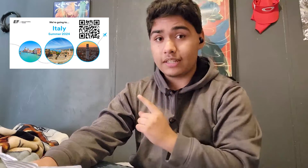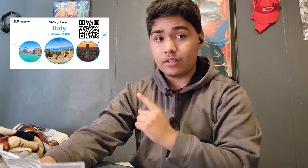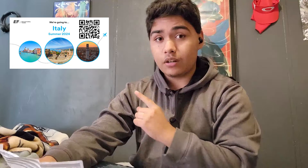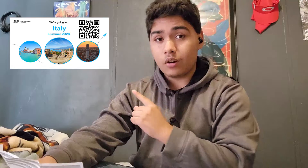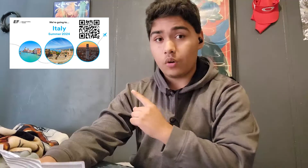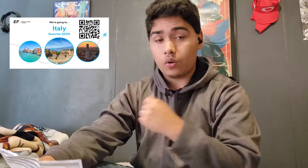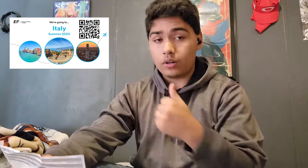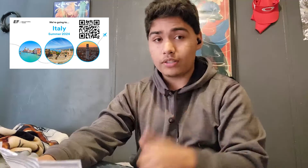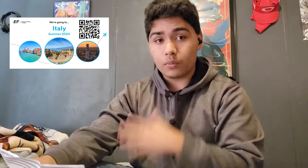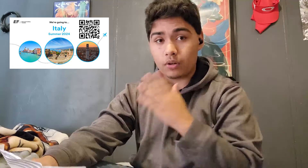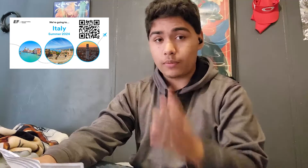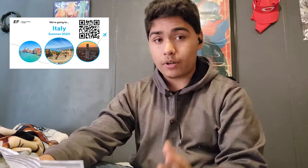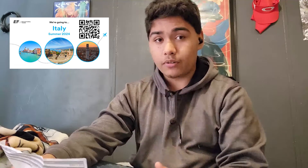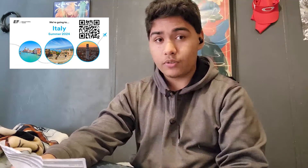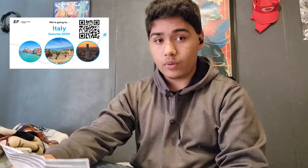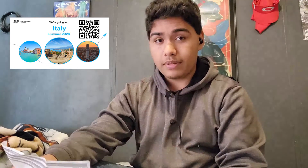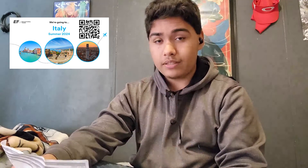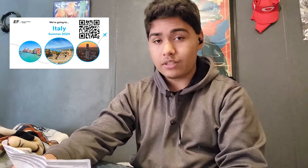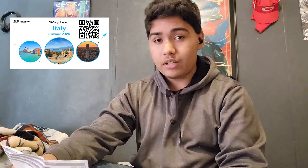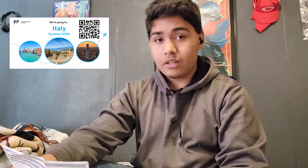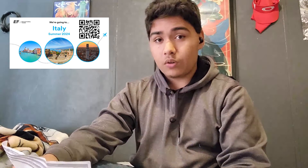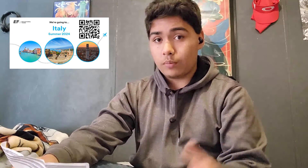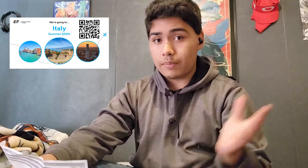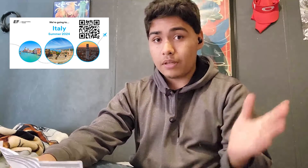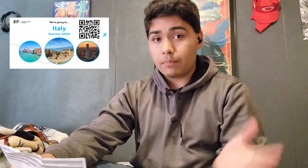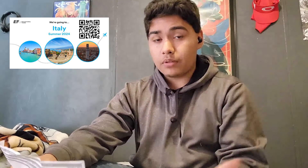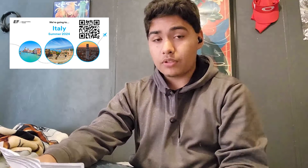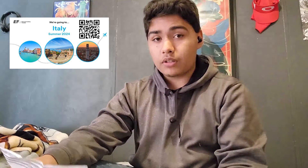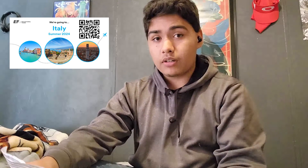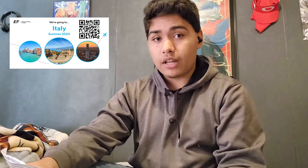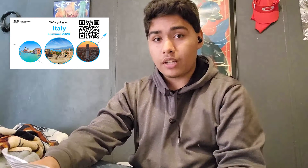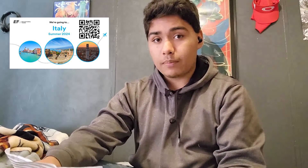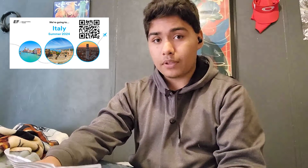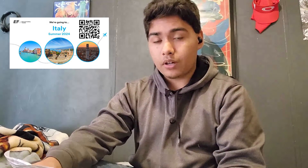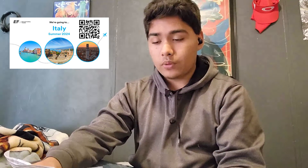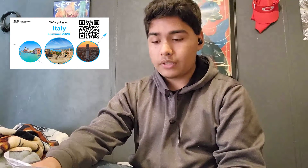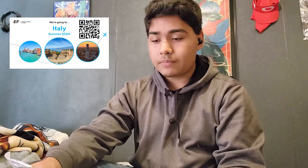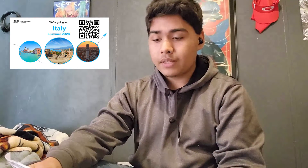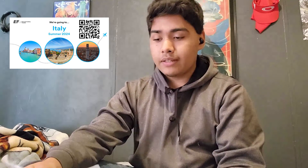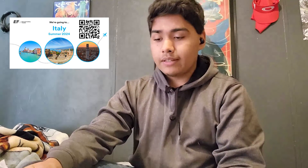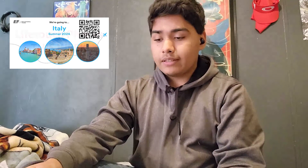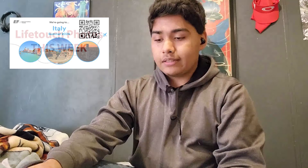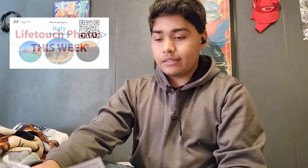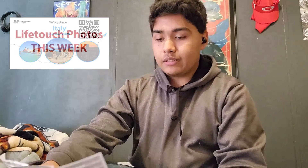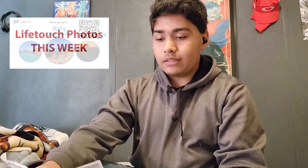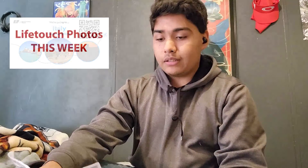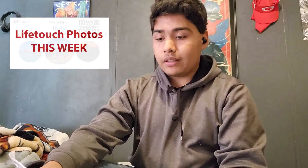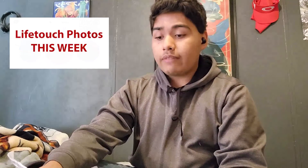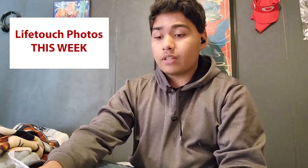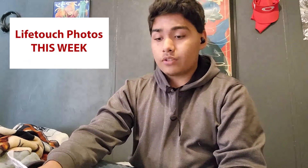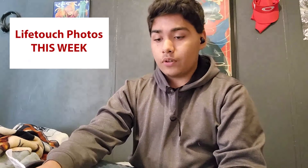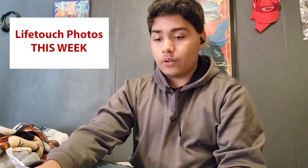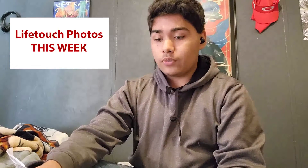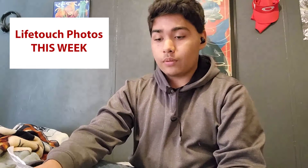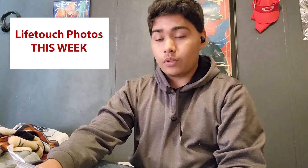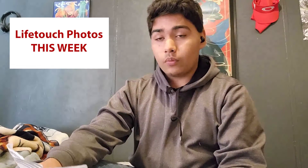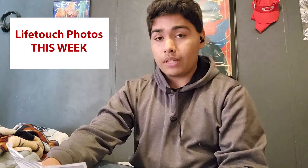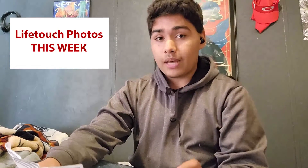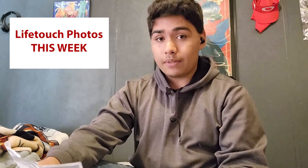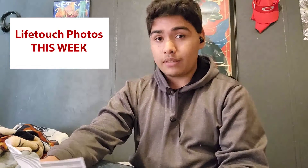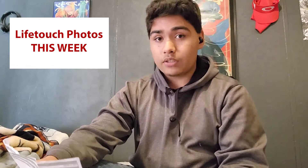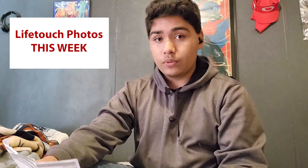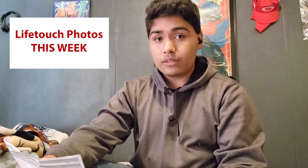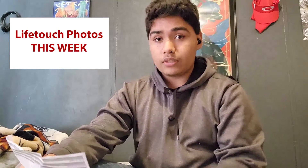whether it's here or somewhere on the Bronco News webpage or maybe a poster hung up on the hallways. Life touch photos,